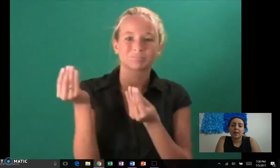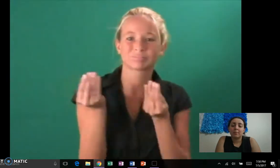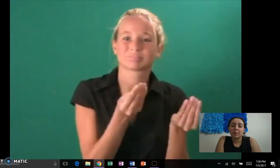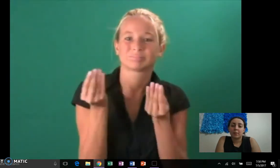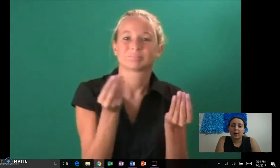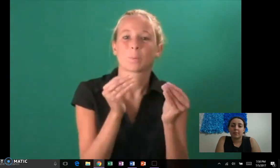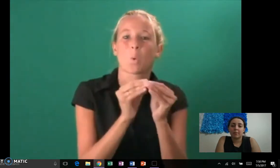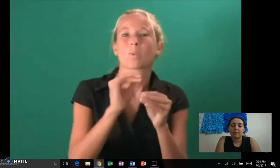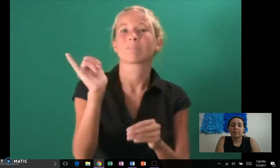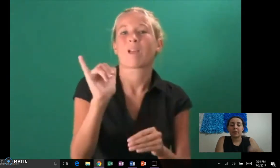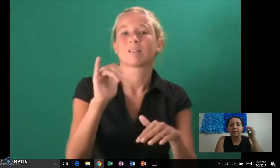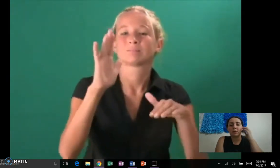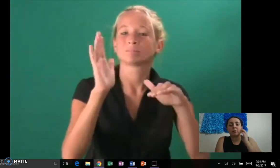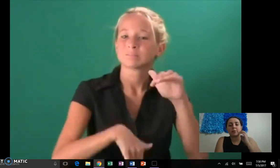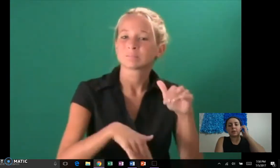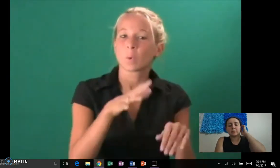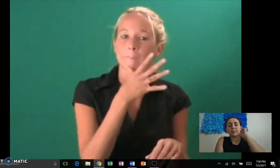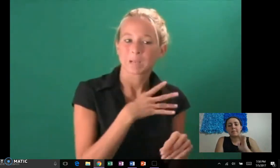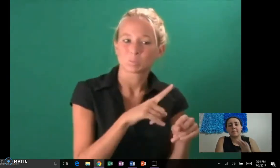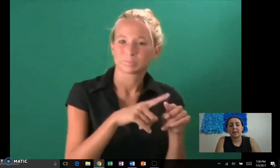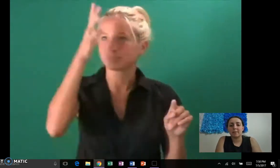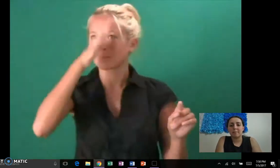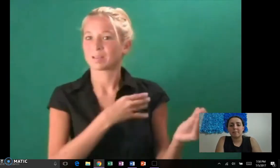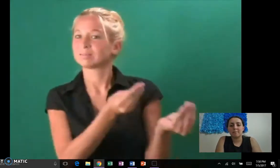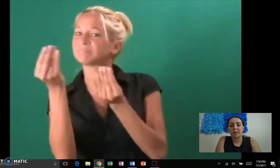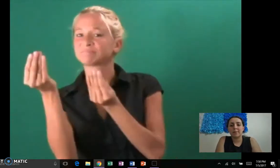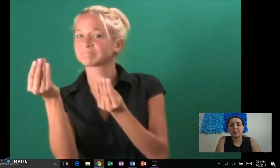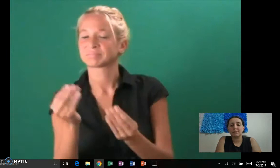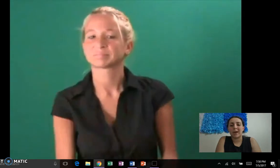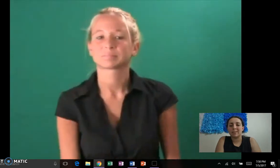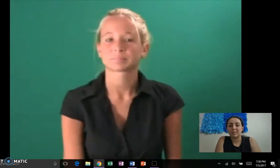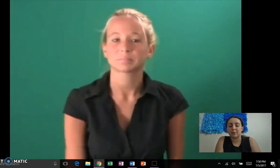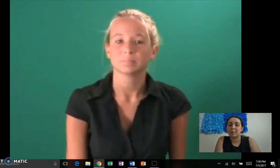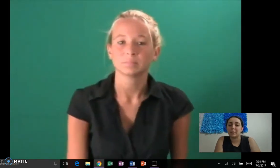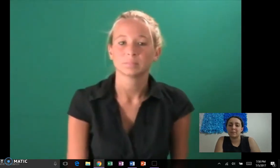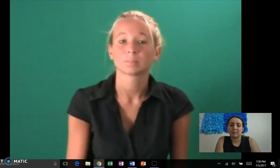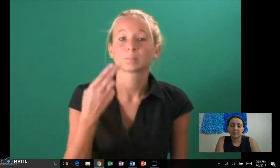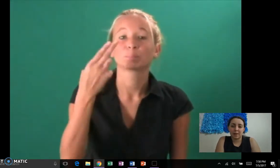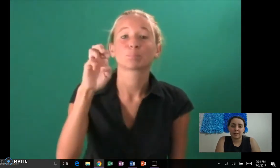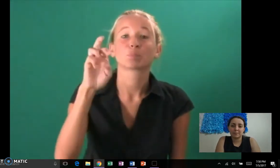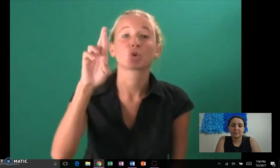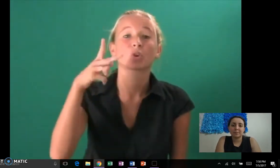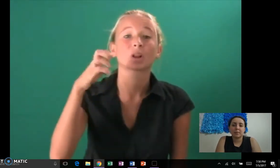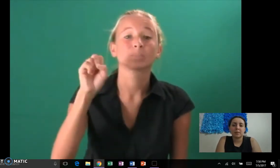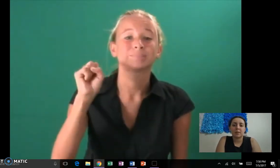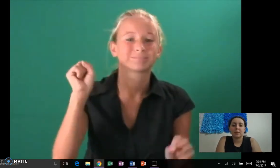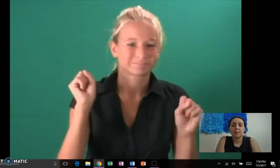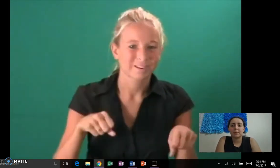That can be caused because men may be able to pass it easier than women can pass it to men.